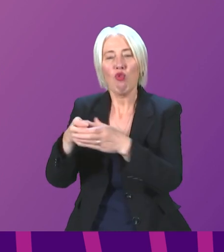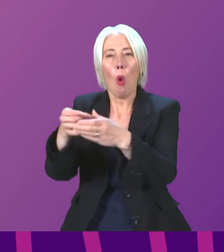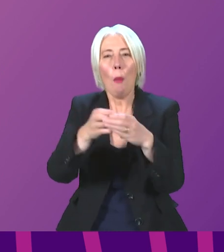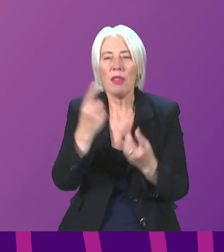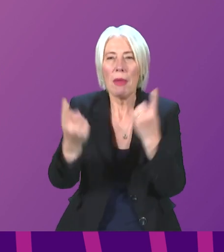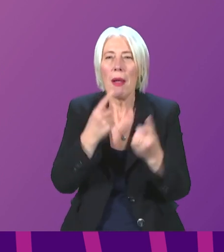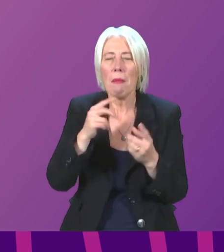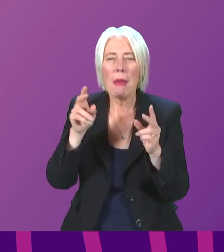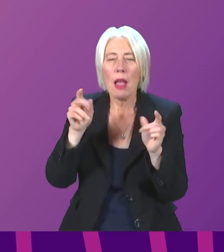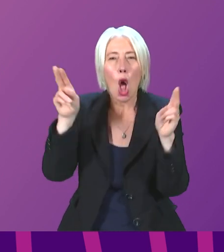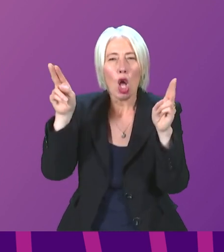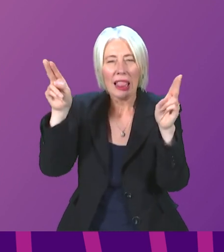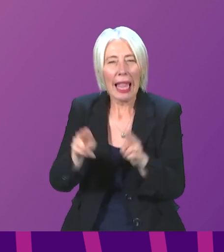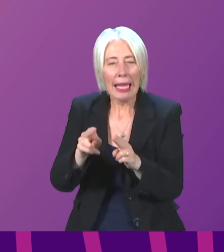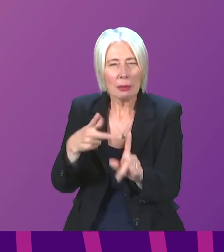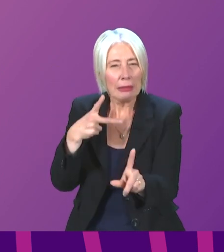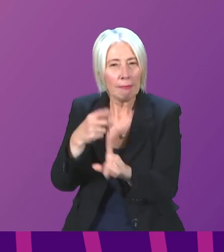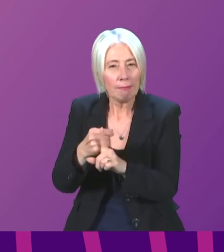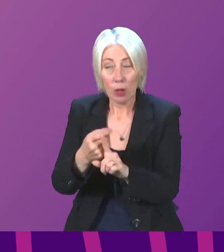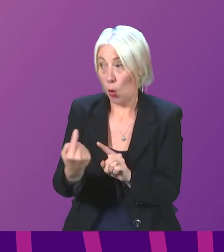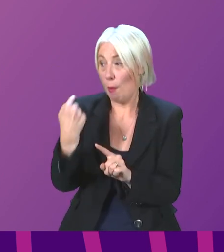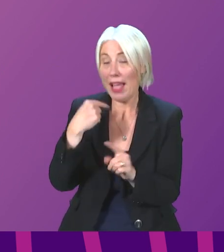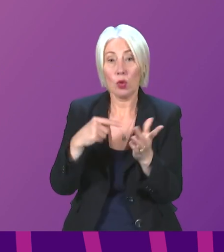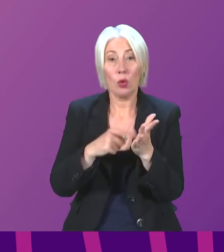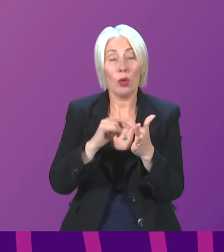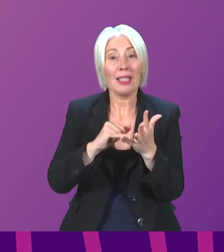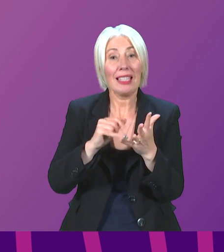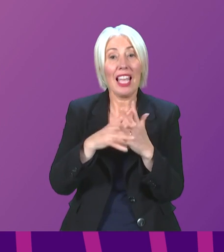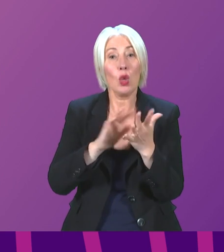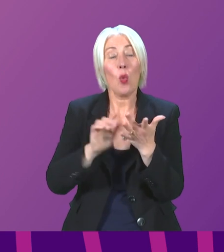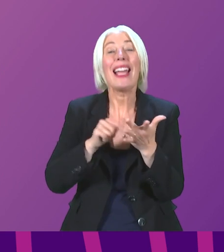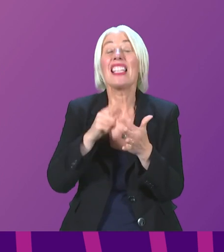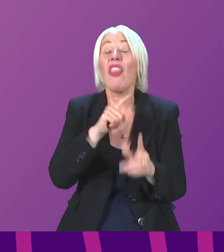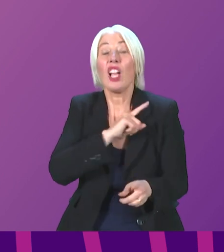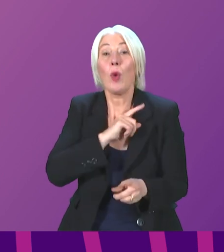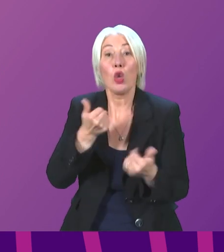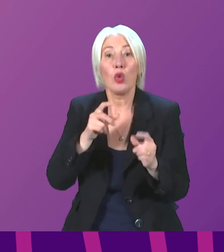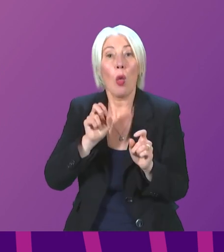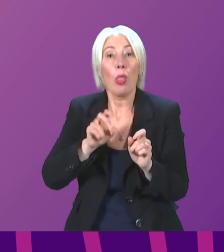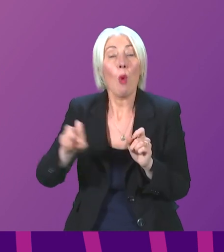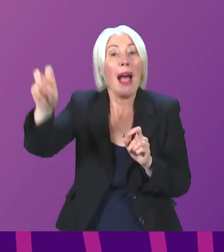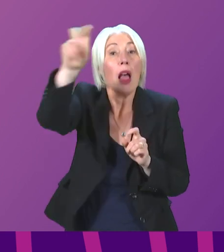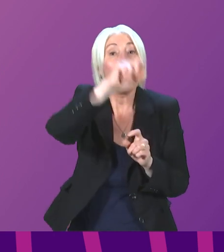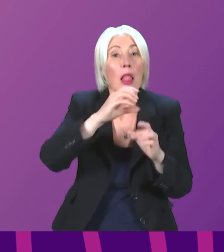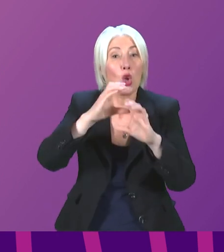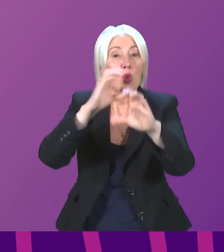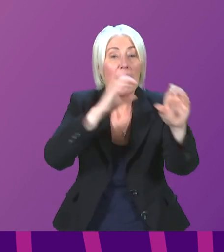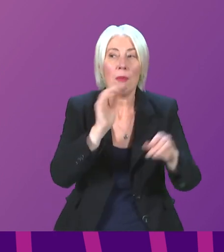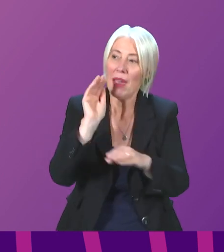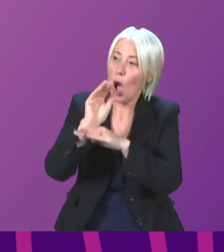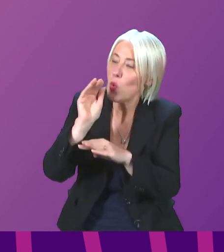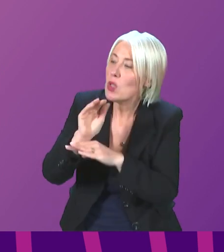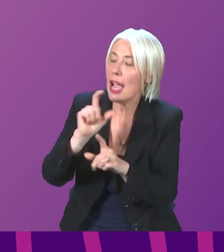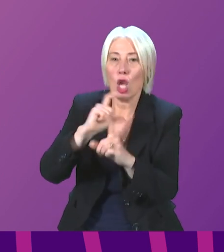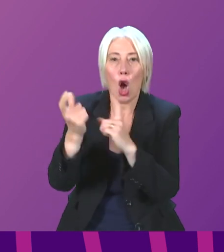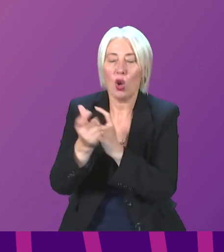uptake has been lower. And that's where we're going back to Tess White's point. And that's where our our mobile units can be really effective if they're outside particular community